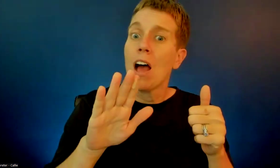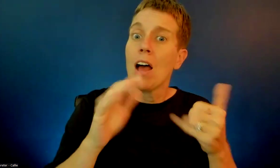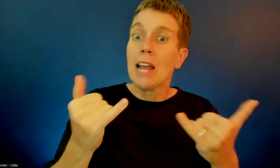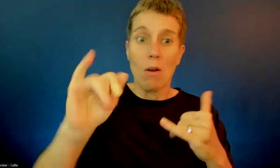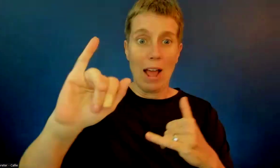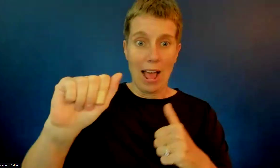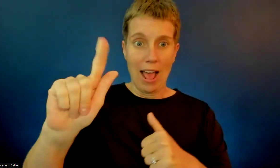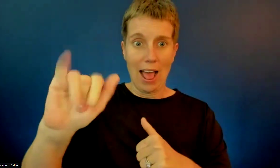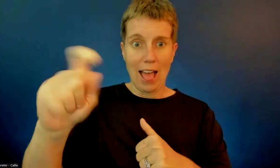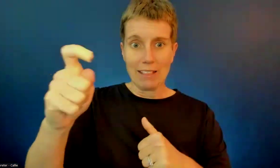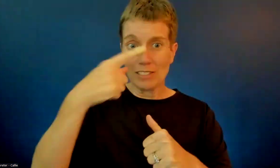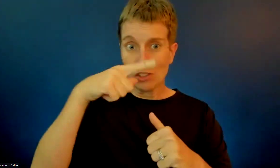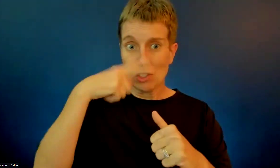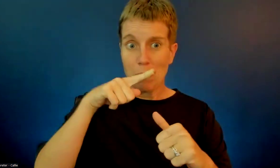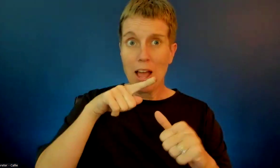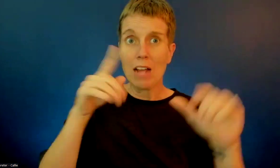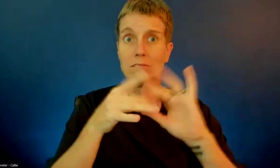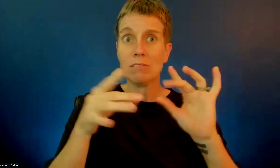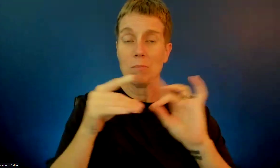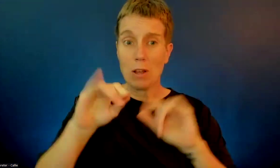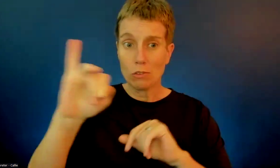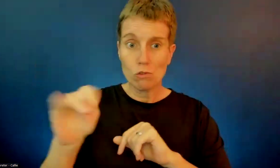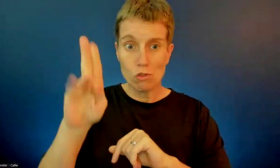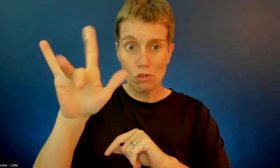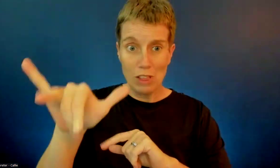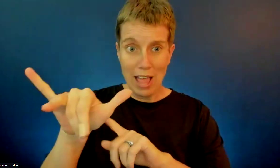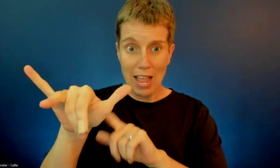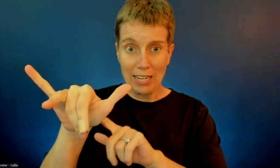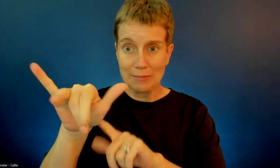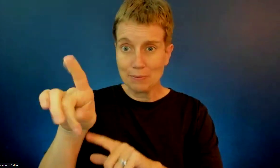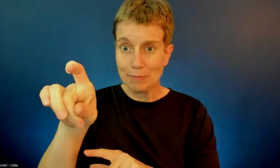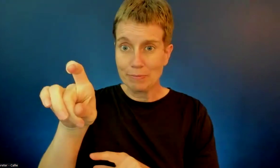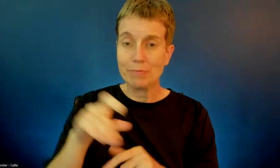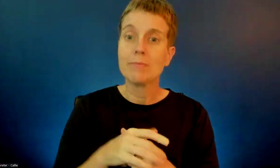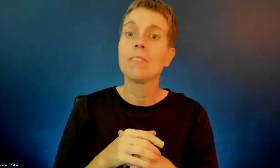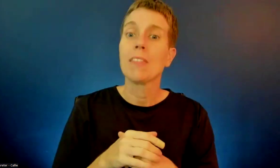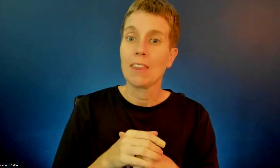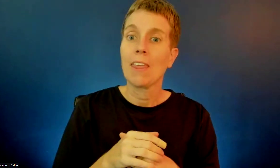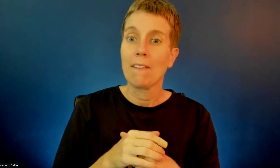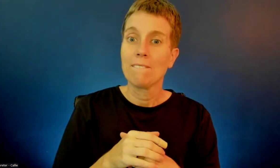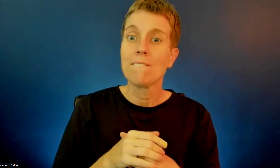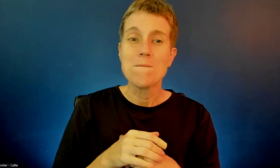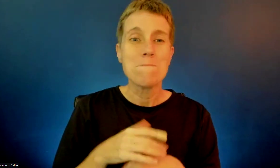All right. So for those of you who were